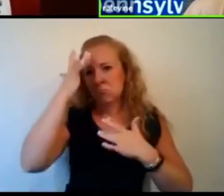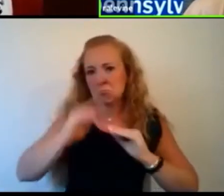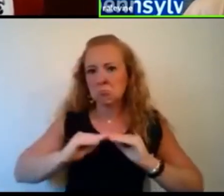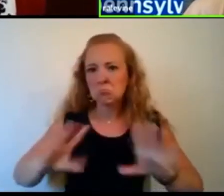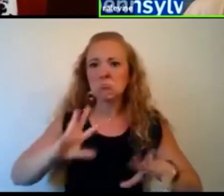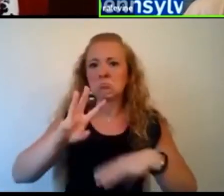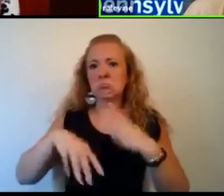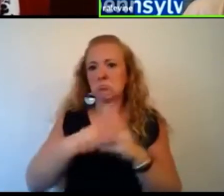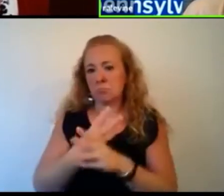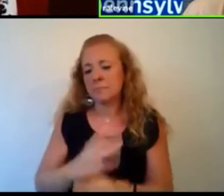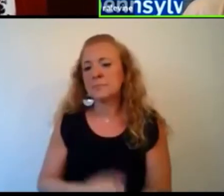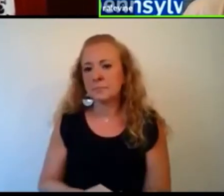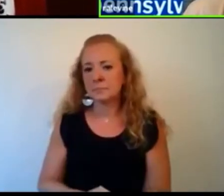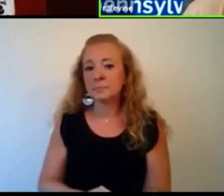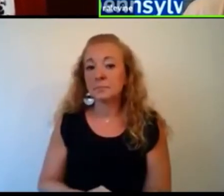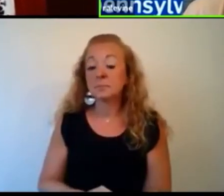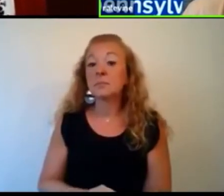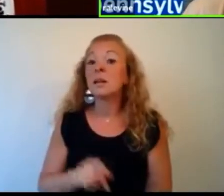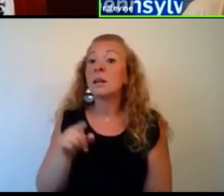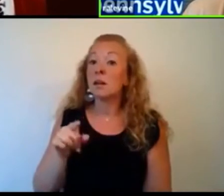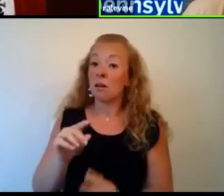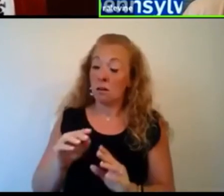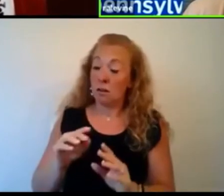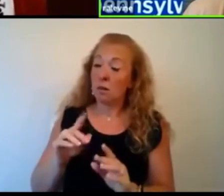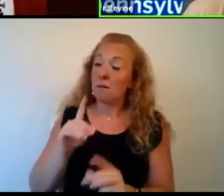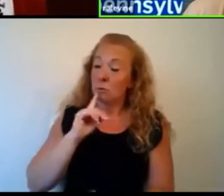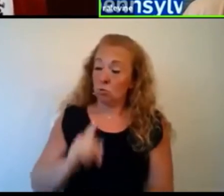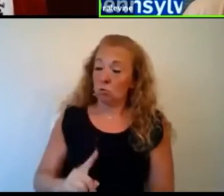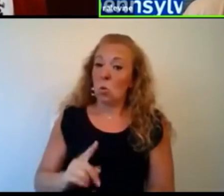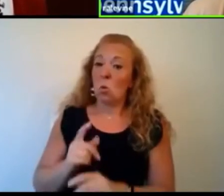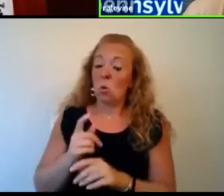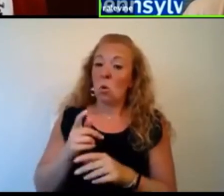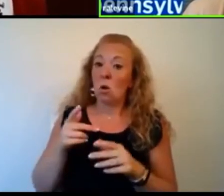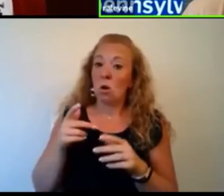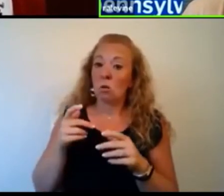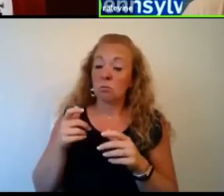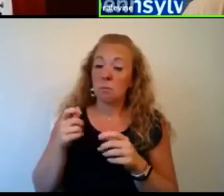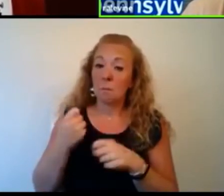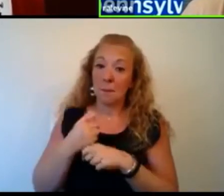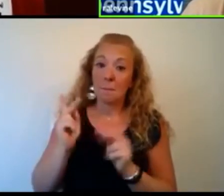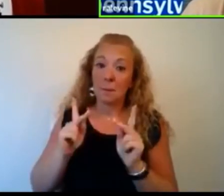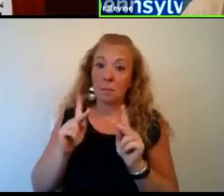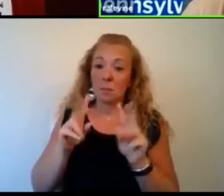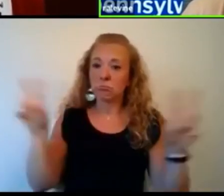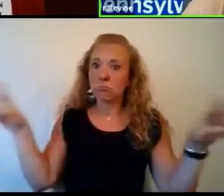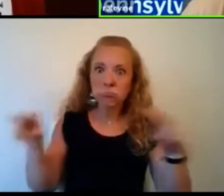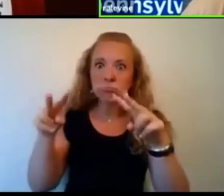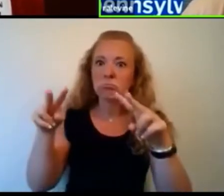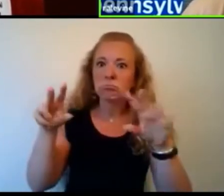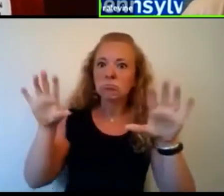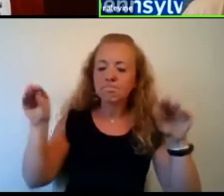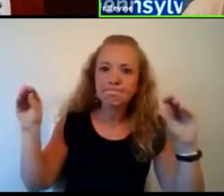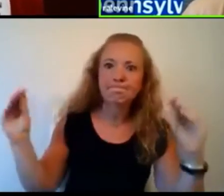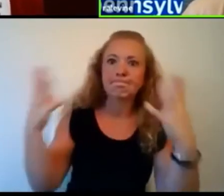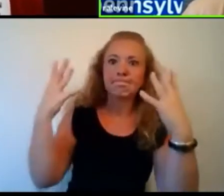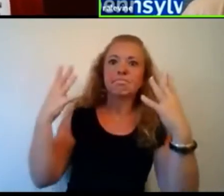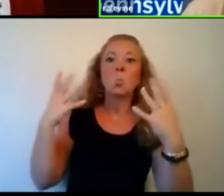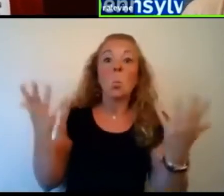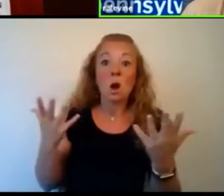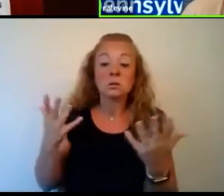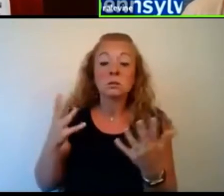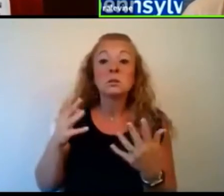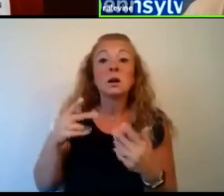is certainly put a spotlight on public health, both, um, in, in, locally, in states, nationally and